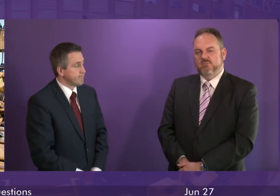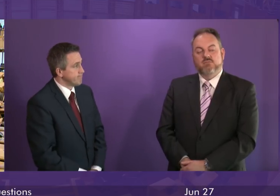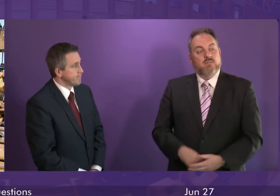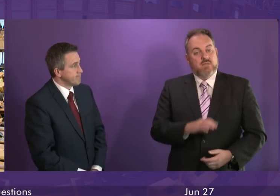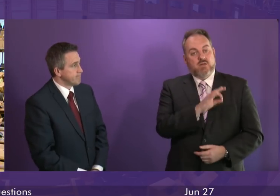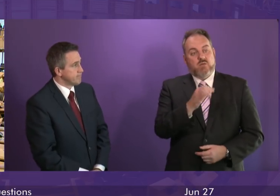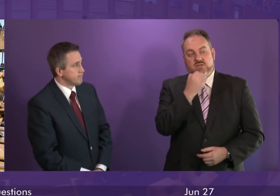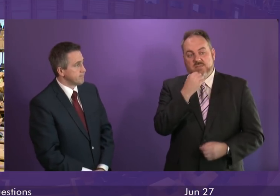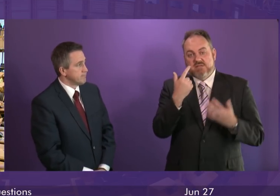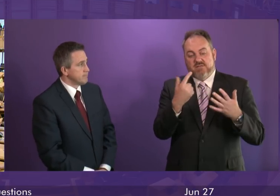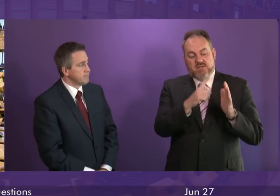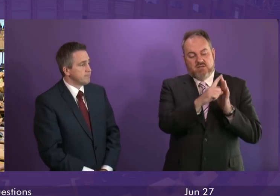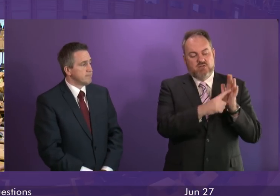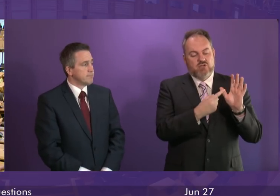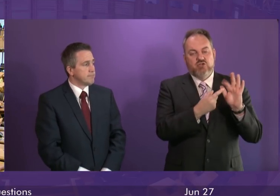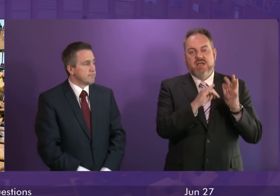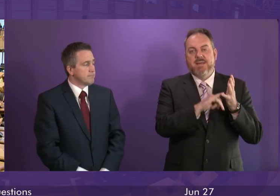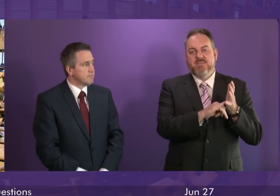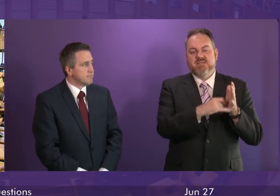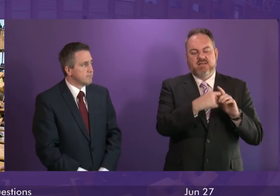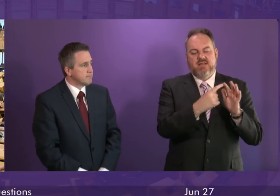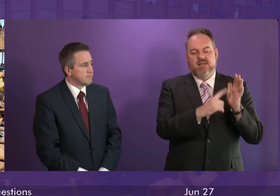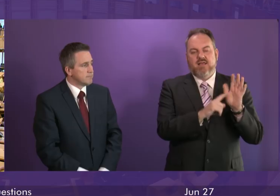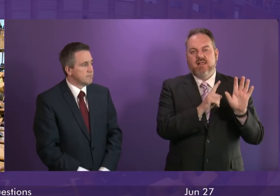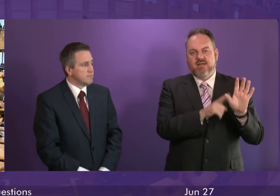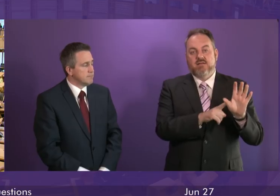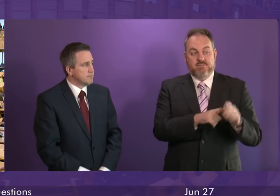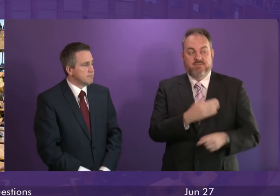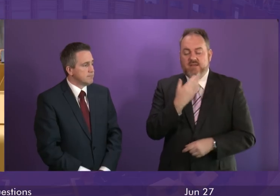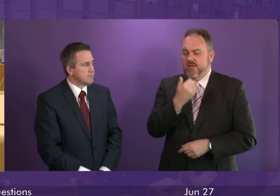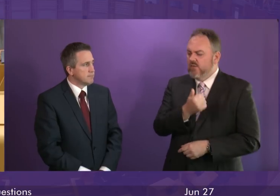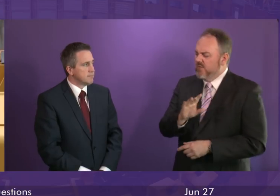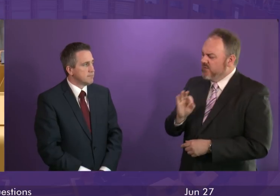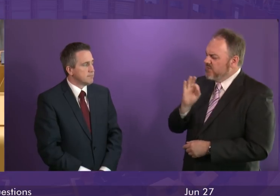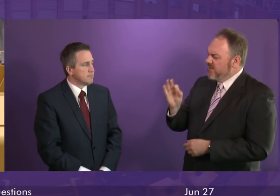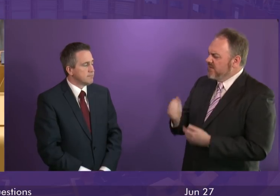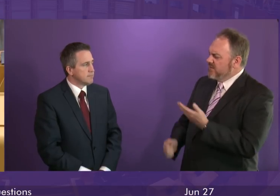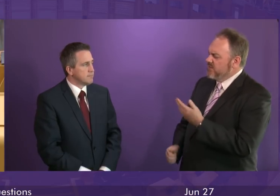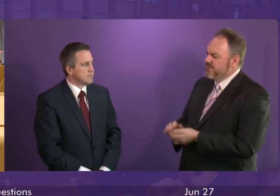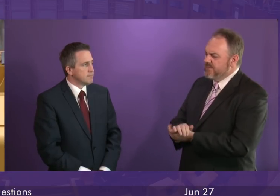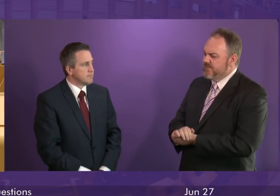Question number seven, James Kelly. Thank you, the Prime Minister.